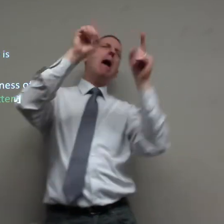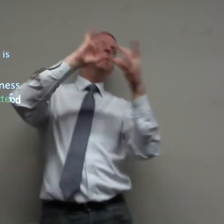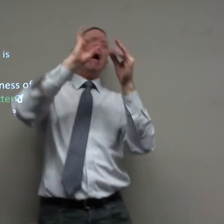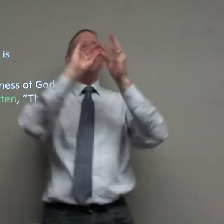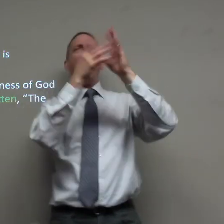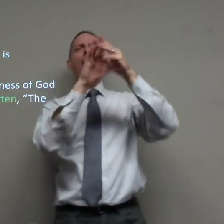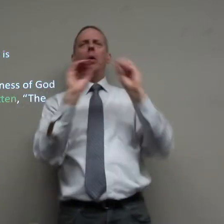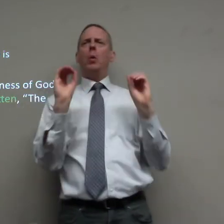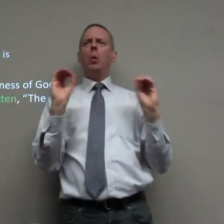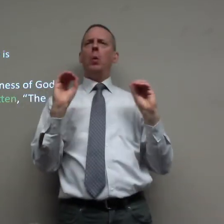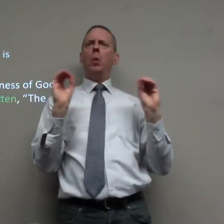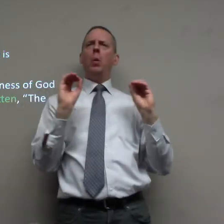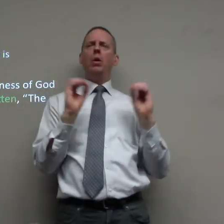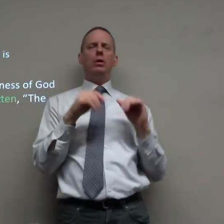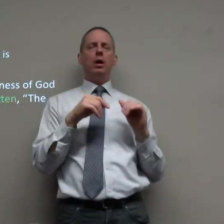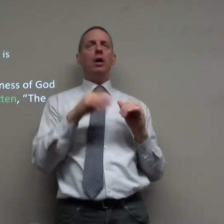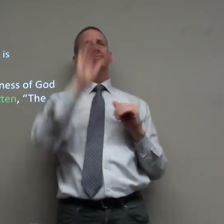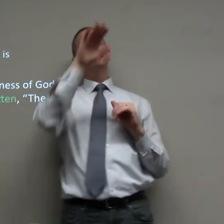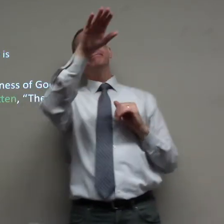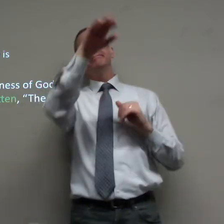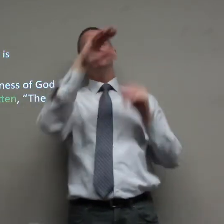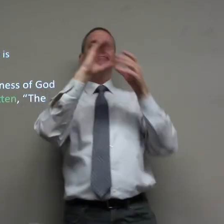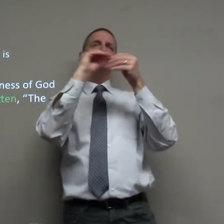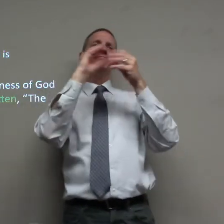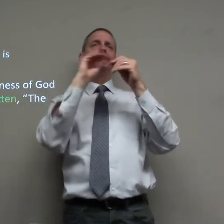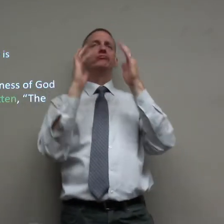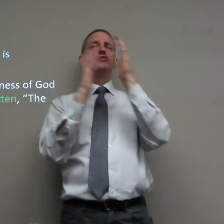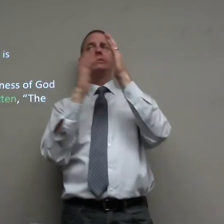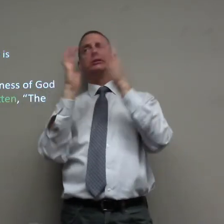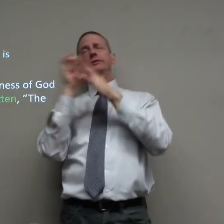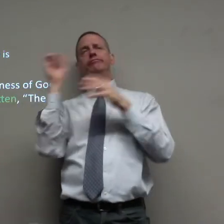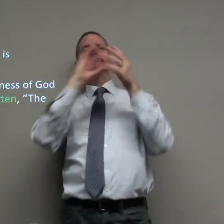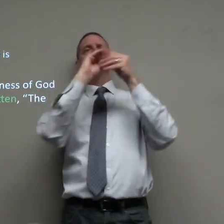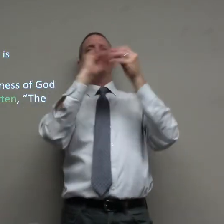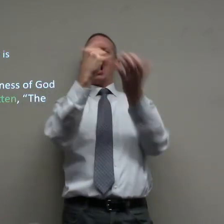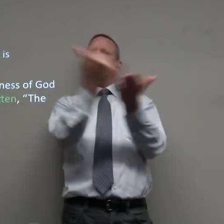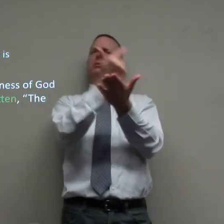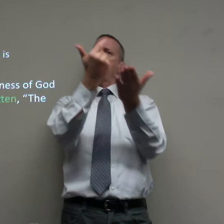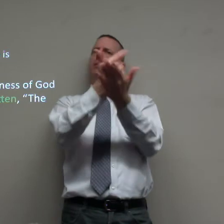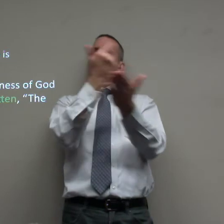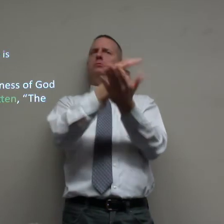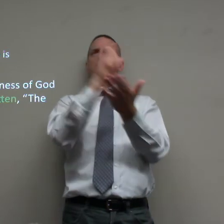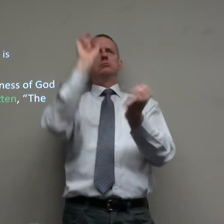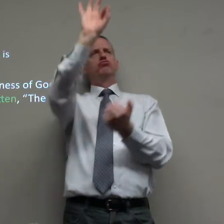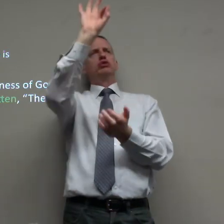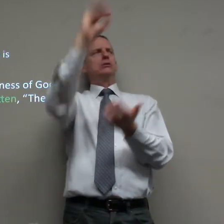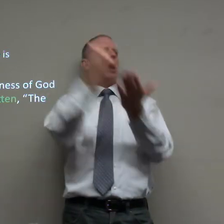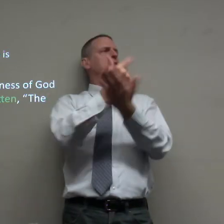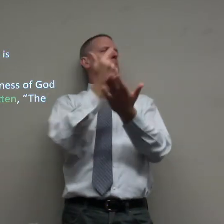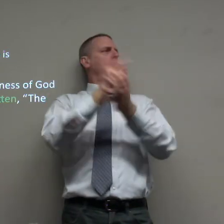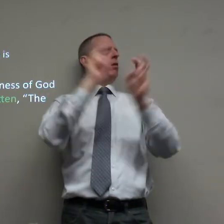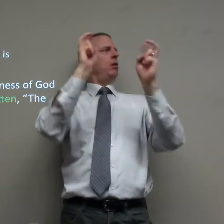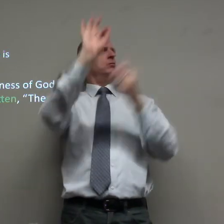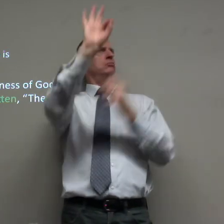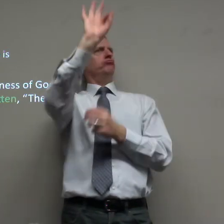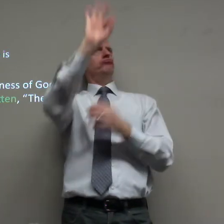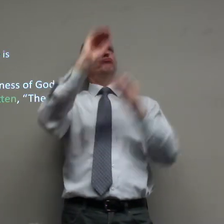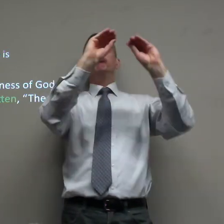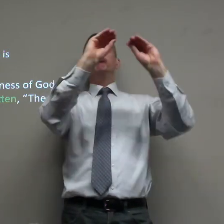if people try there's no like oh buts or telling stories it's all using the gospel and preaching using the